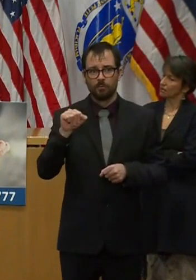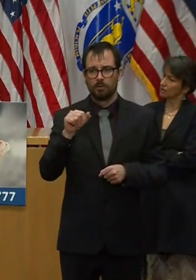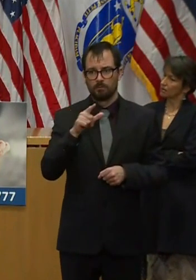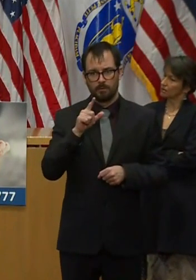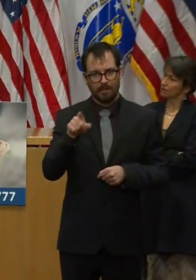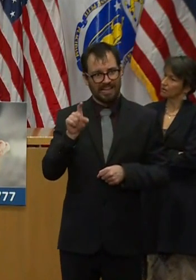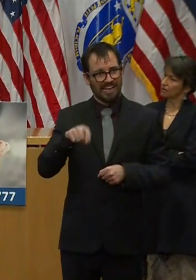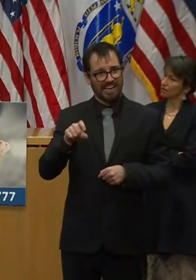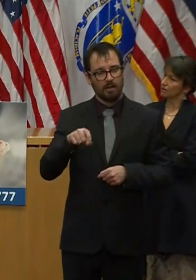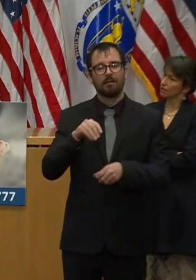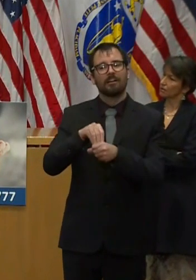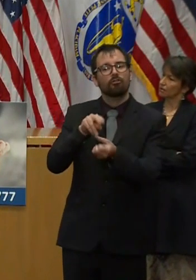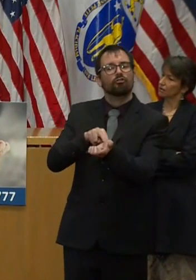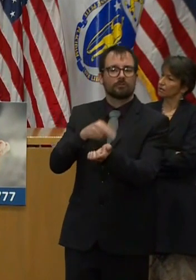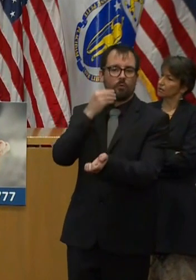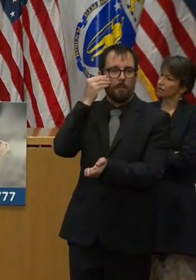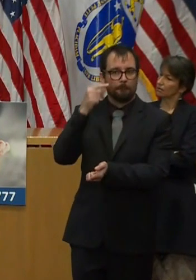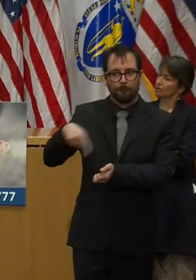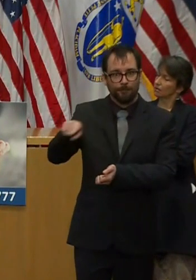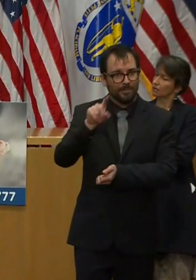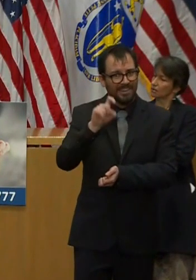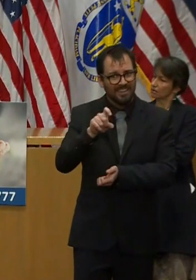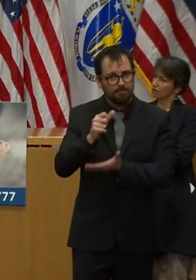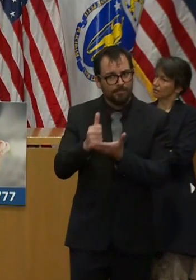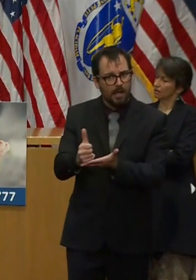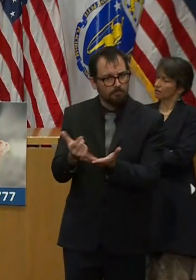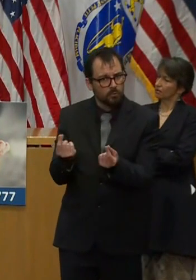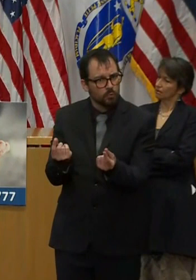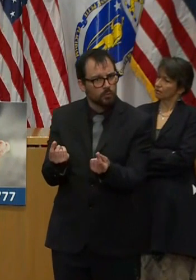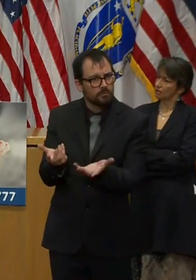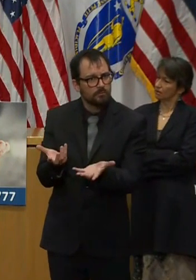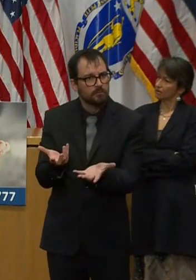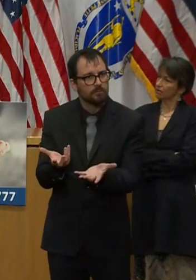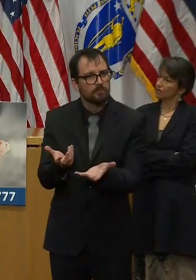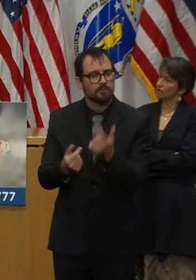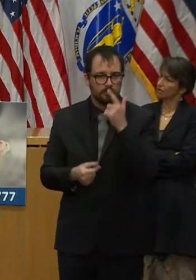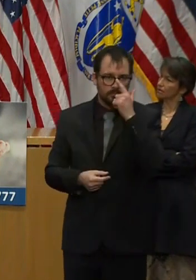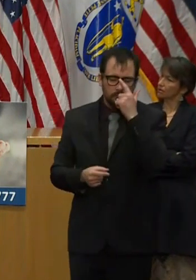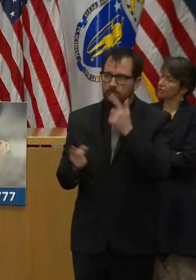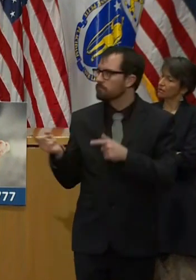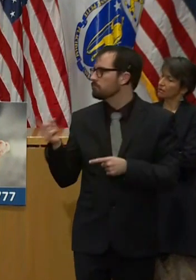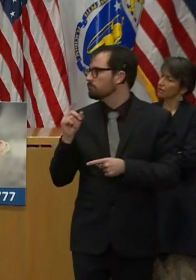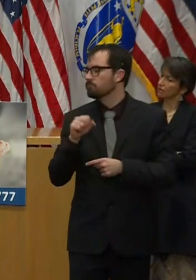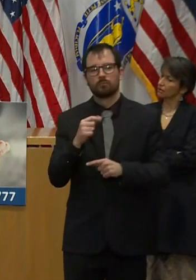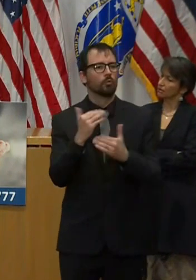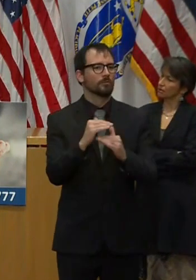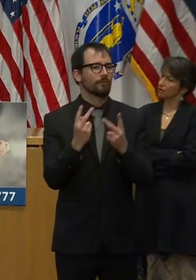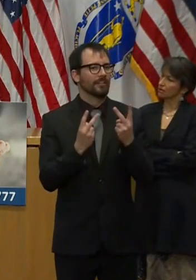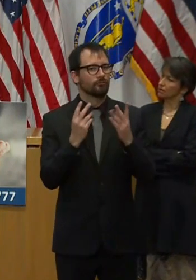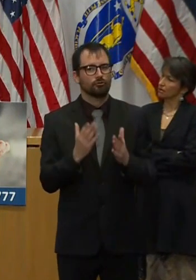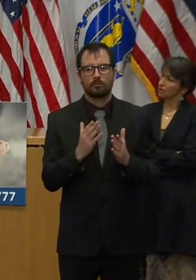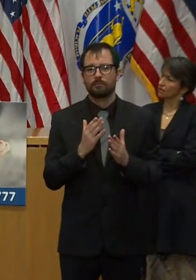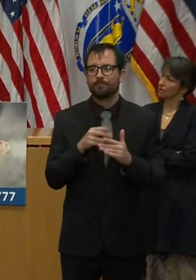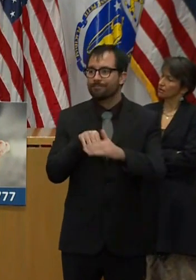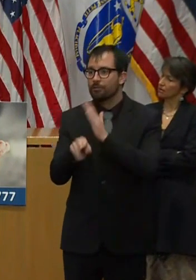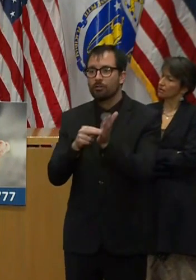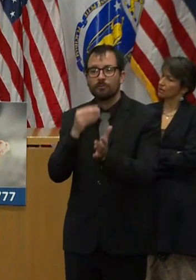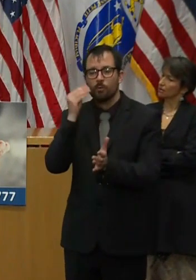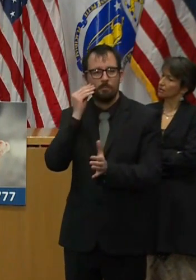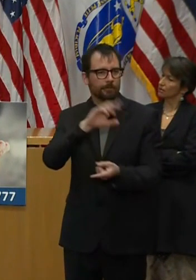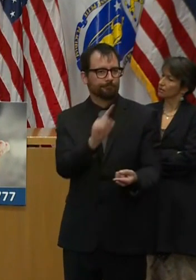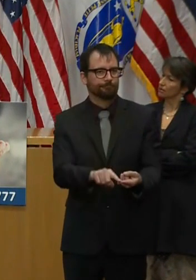across the Commonwealth of Massachusetts and have, again, taken additional measures around really restricting access, put out guidance very early